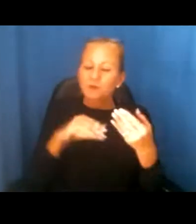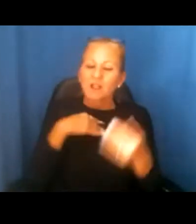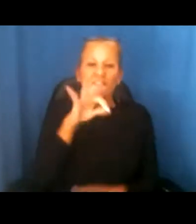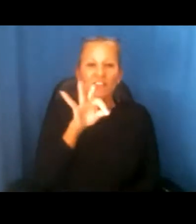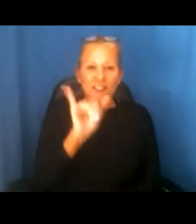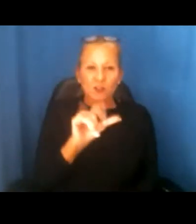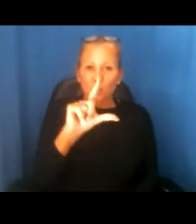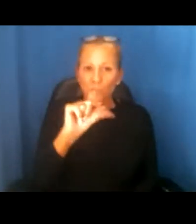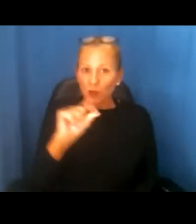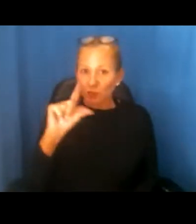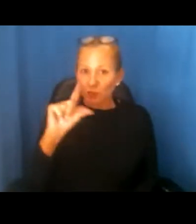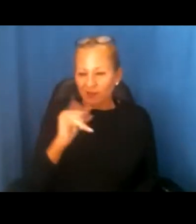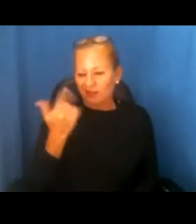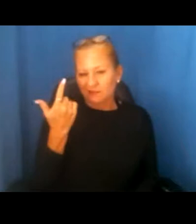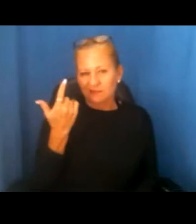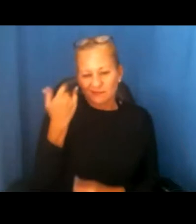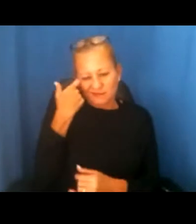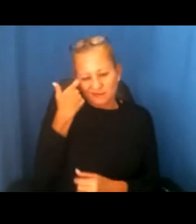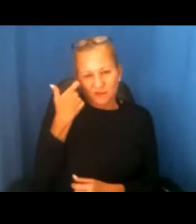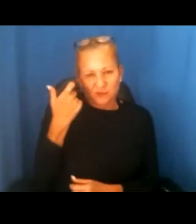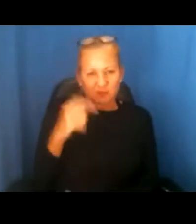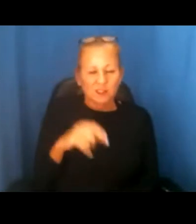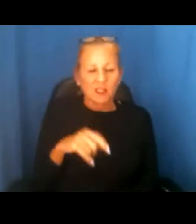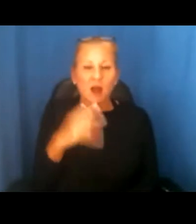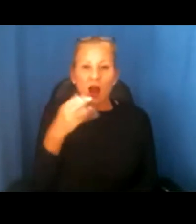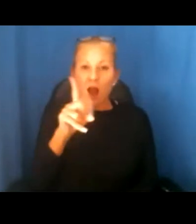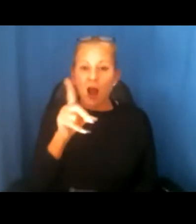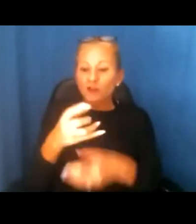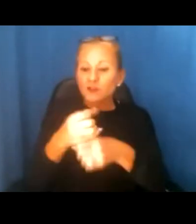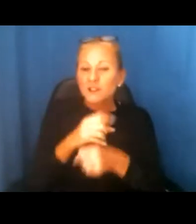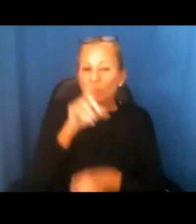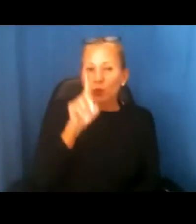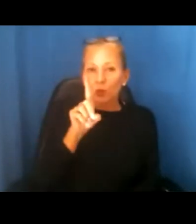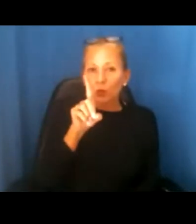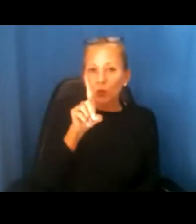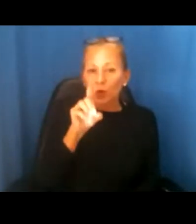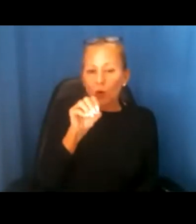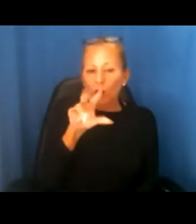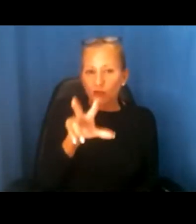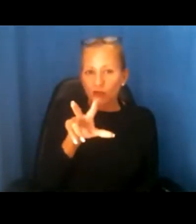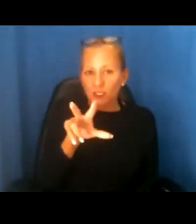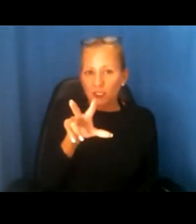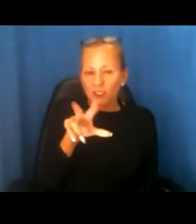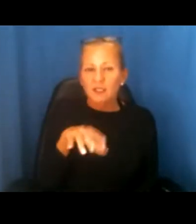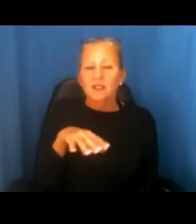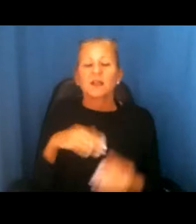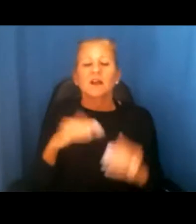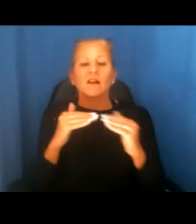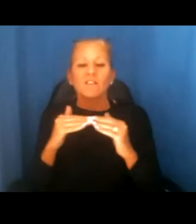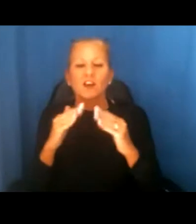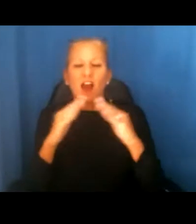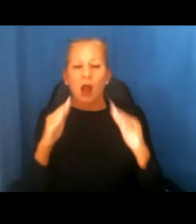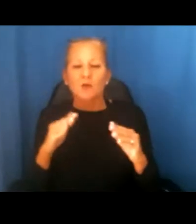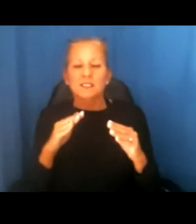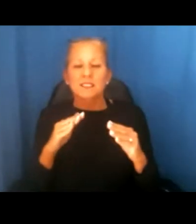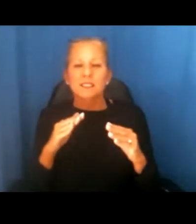last fiscal year, HUD received 103 fair housing allegations